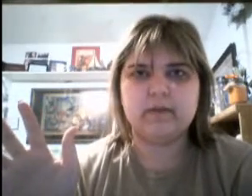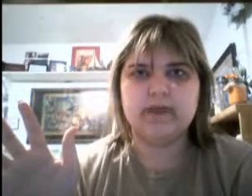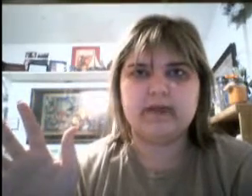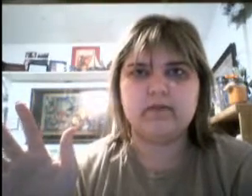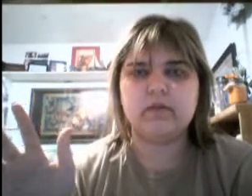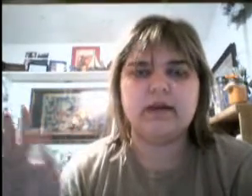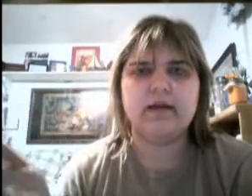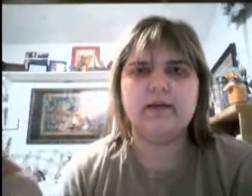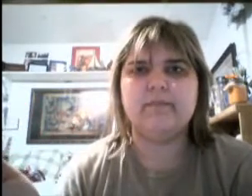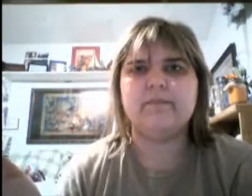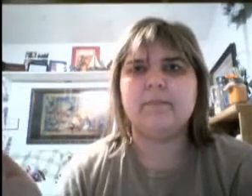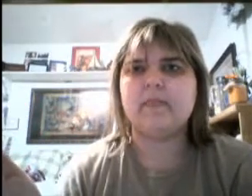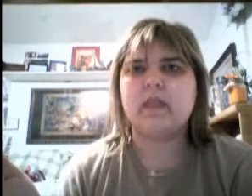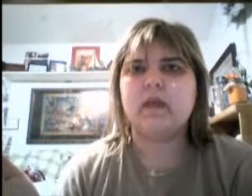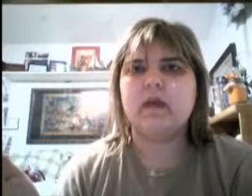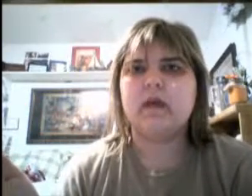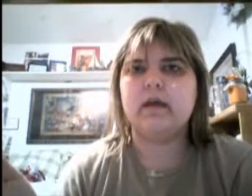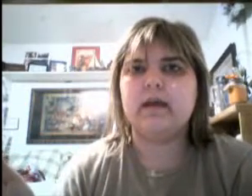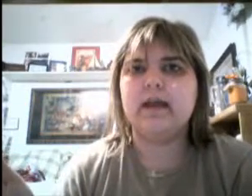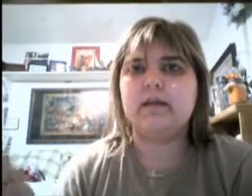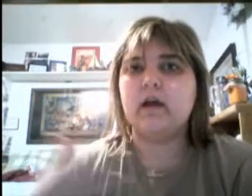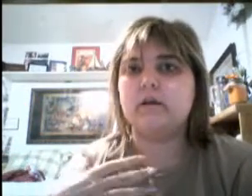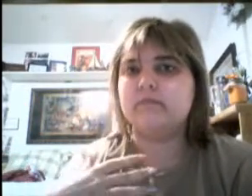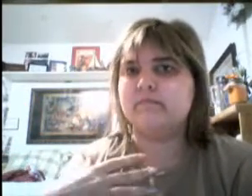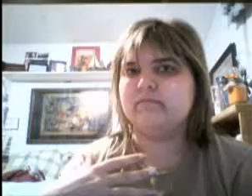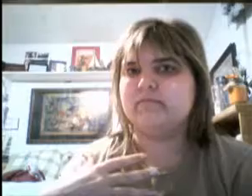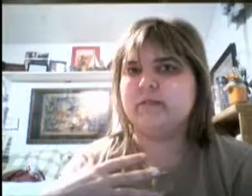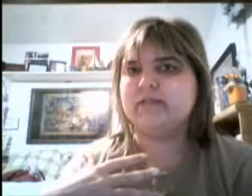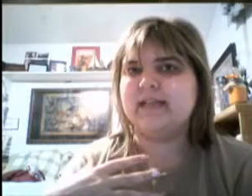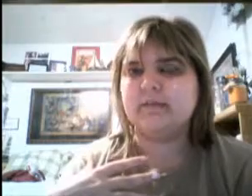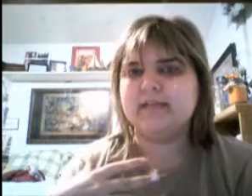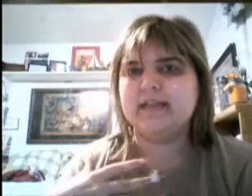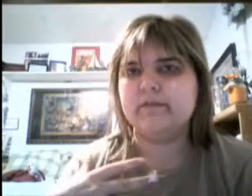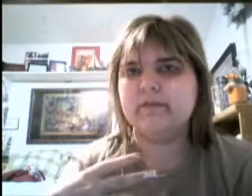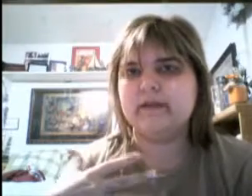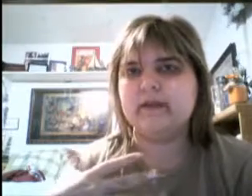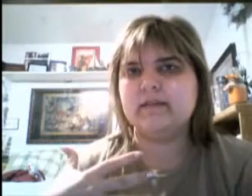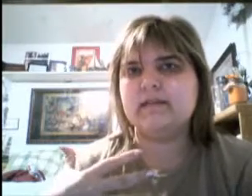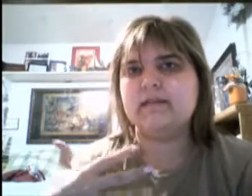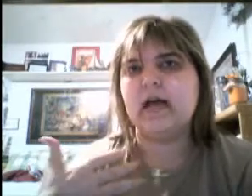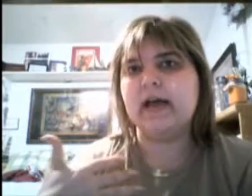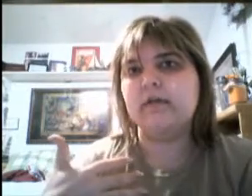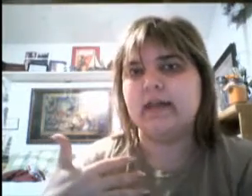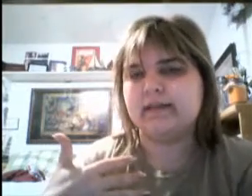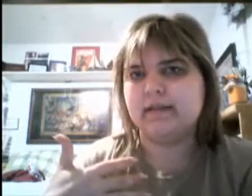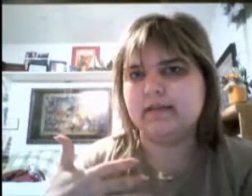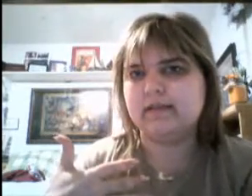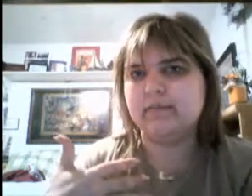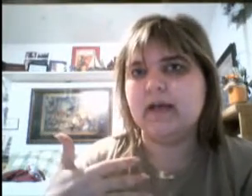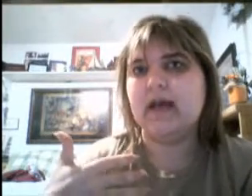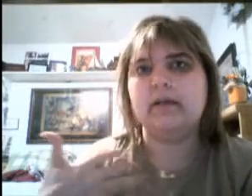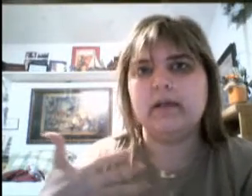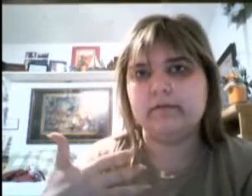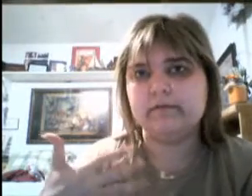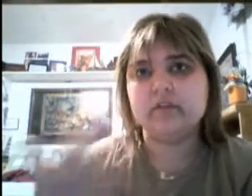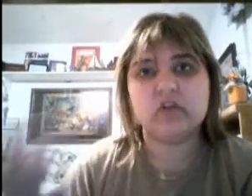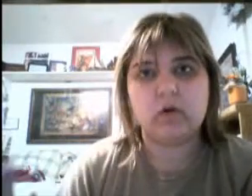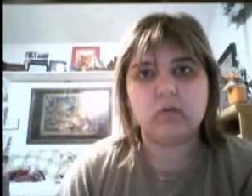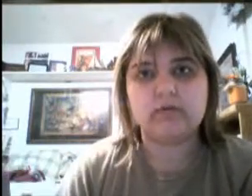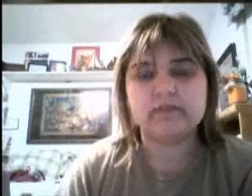the panel. Um, uh, and not, I'm not saying it was negative because I don't like this, but I love Star Wars.